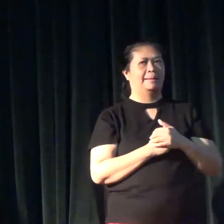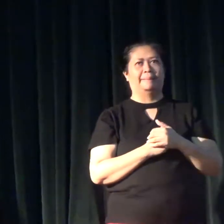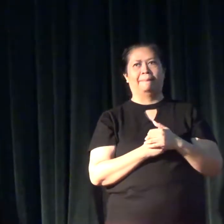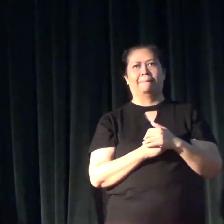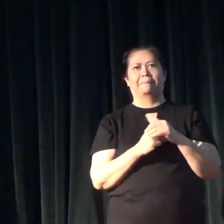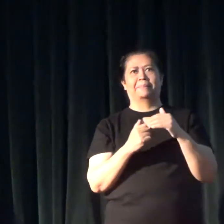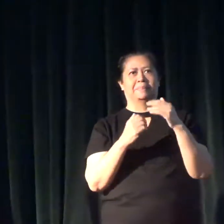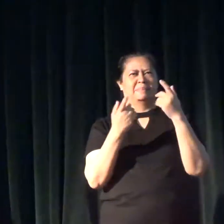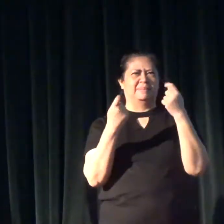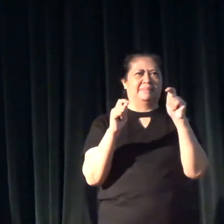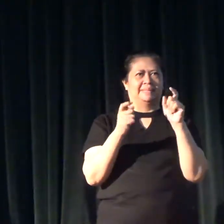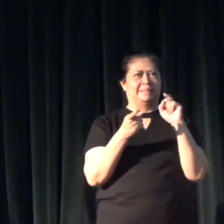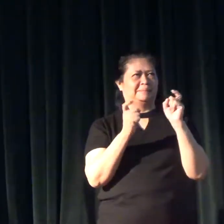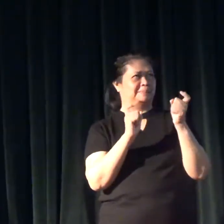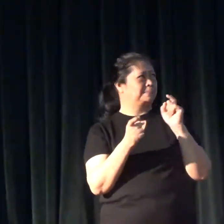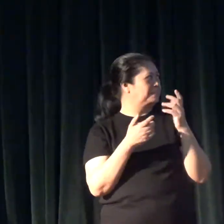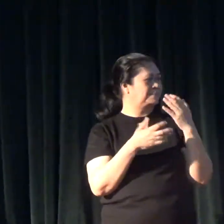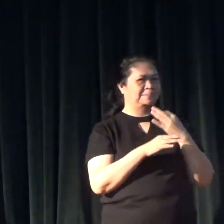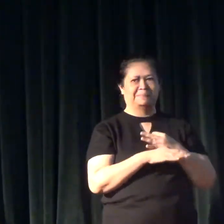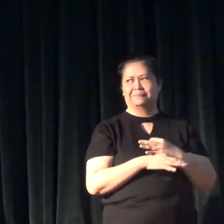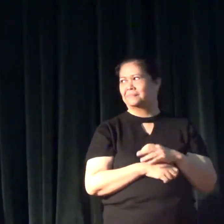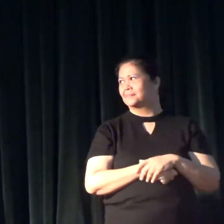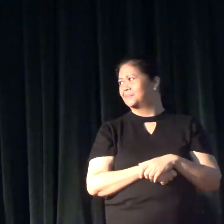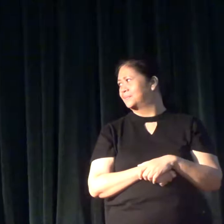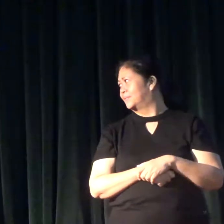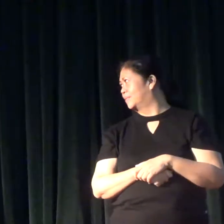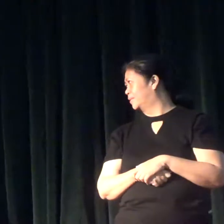Let me try to figure this out first.